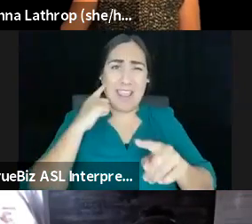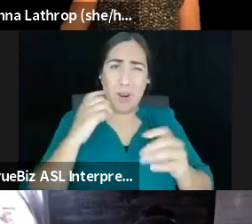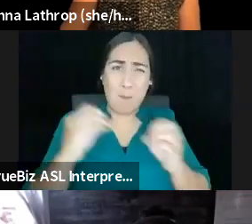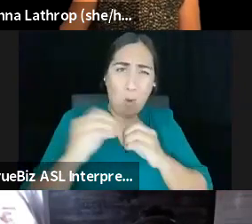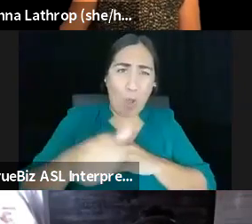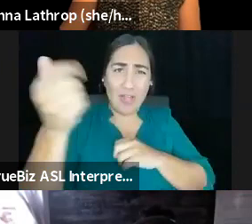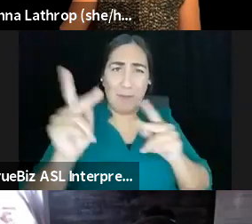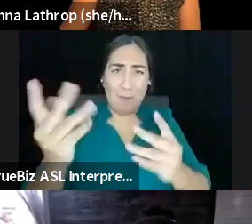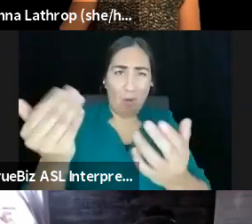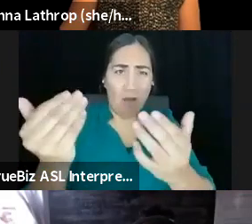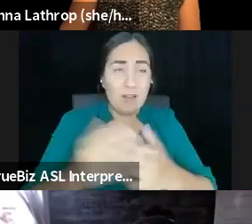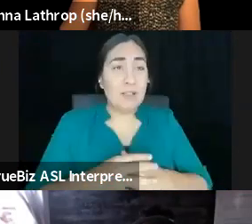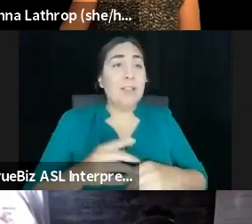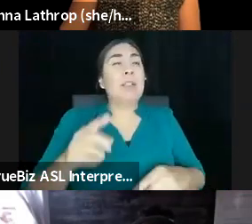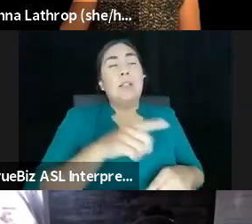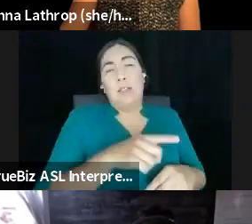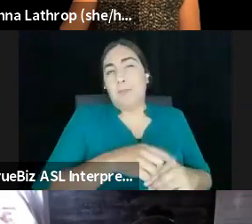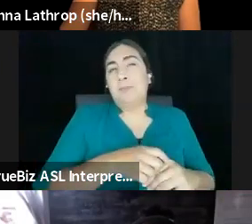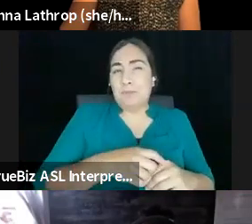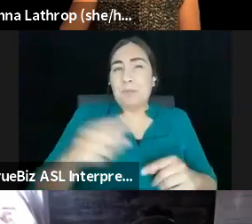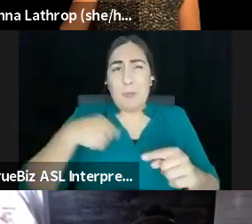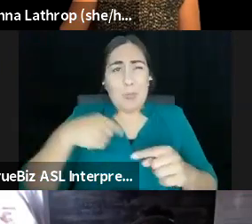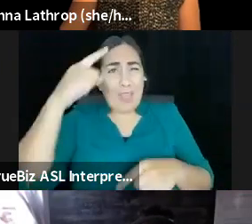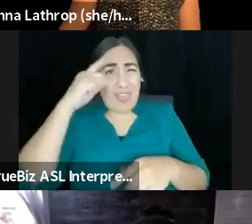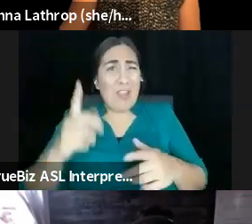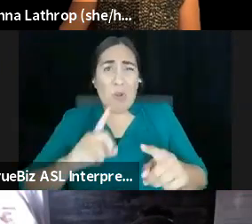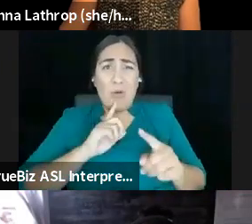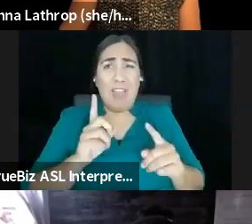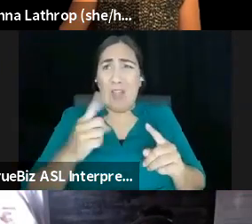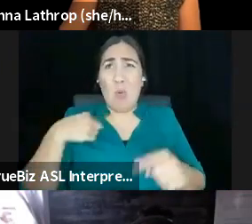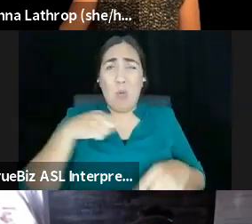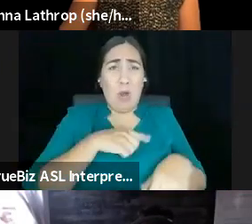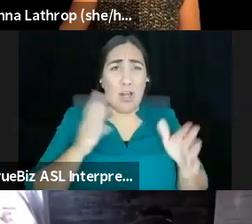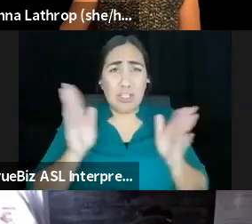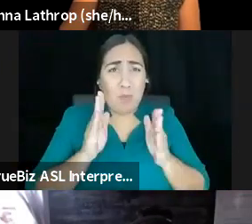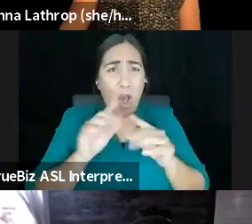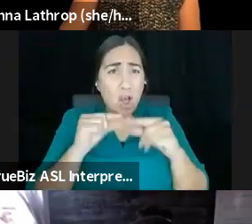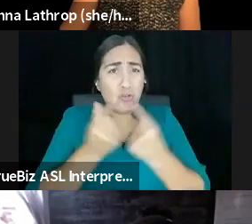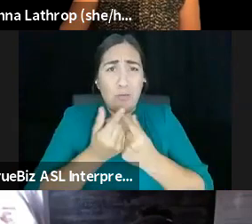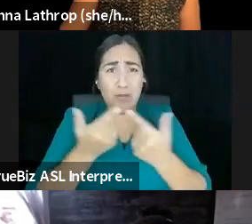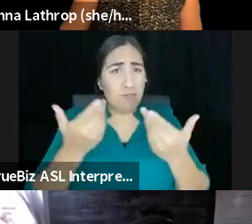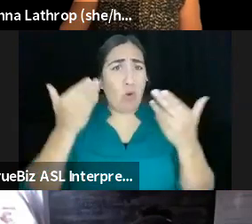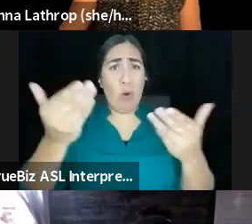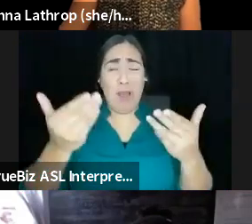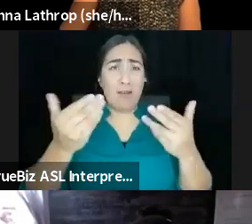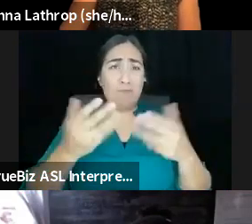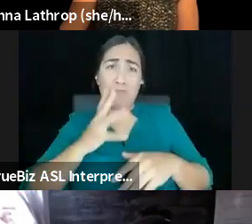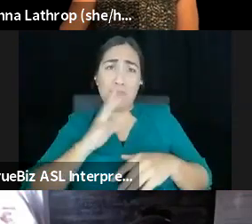conversation is that I think it's a small enough group. Please just, please just hop in. But if you feel like you're having trouble kind of finding your way into the conversation,